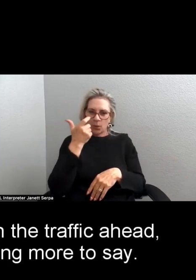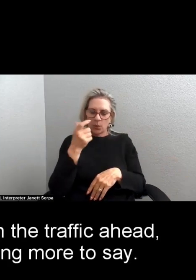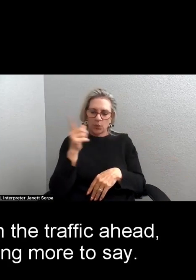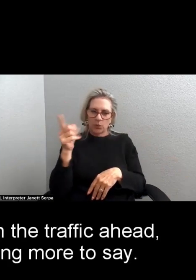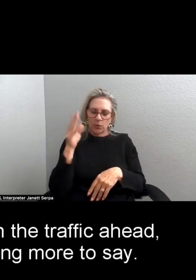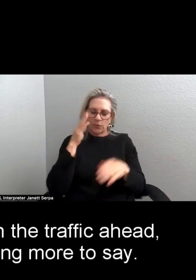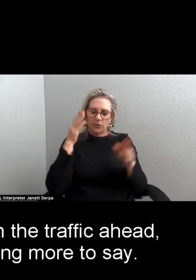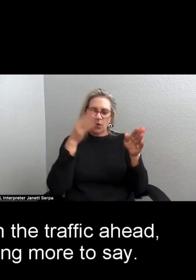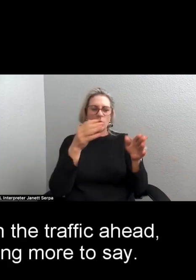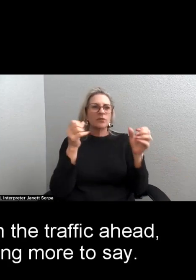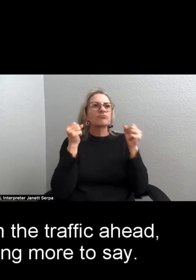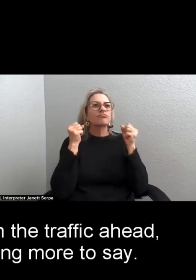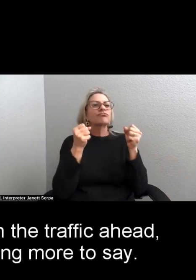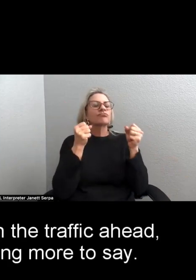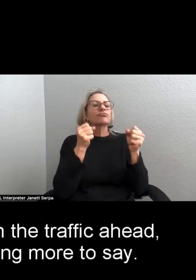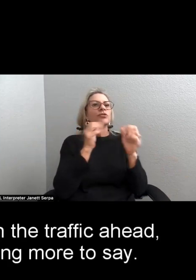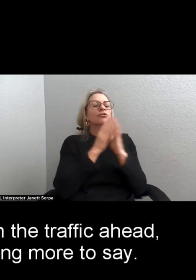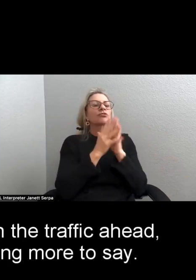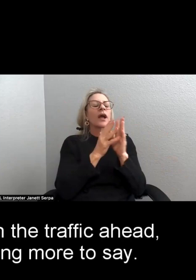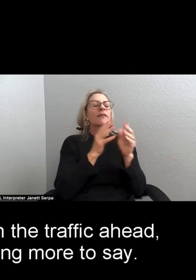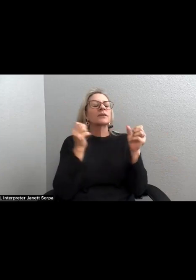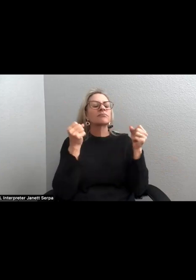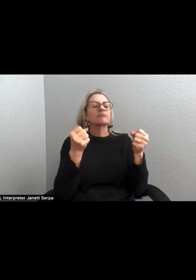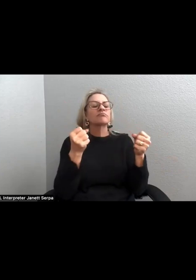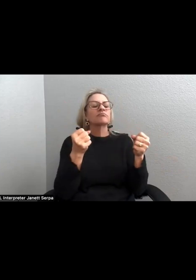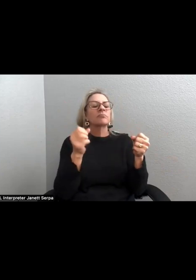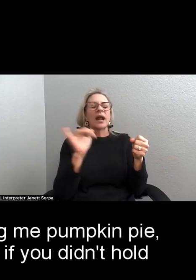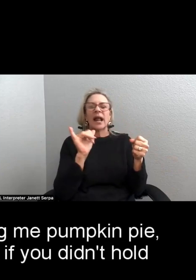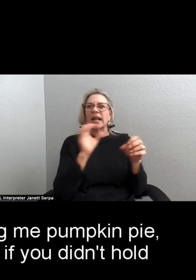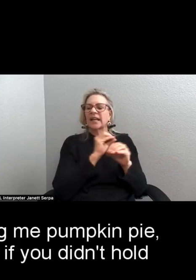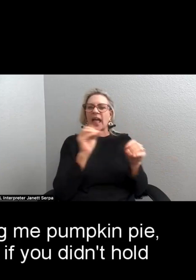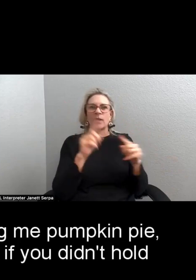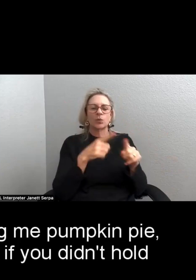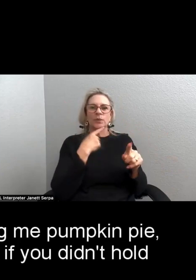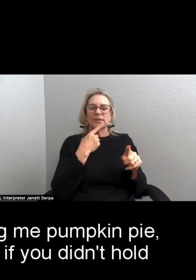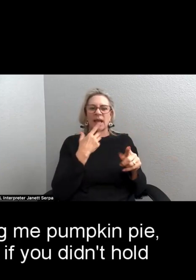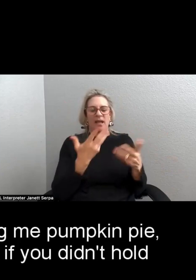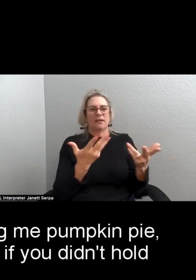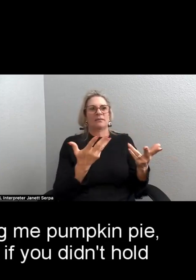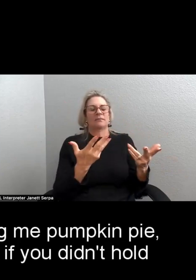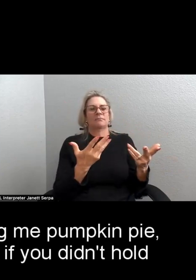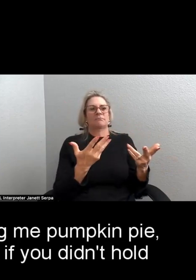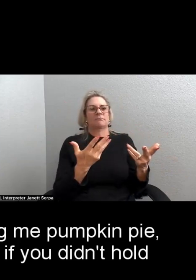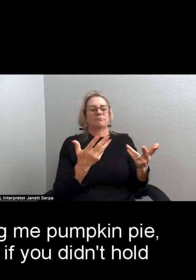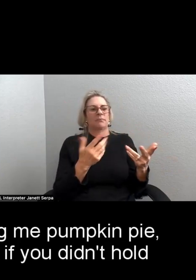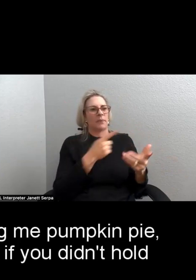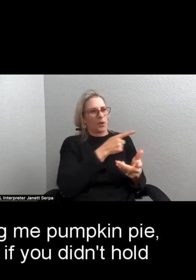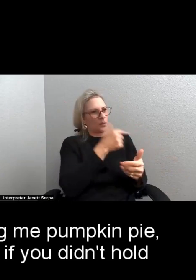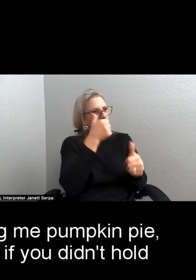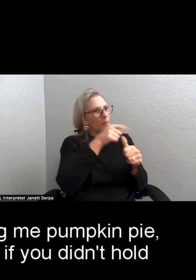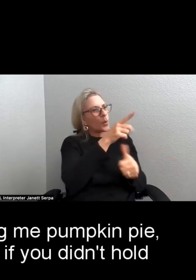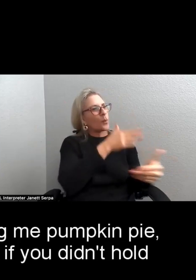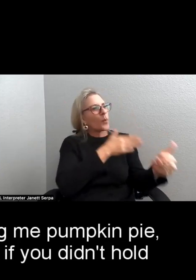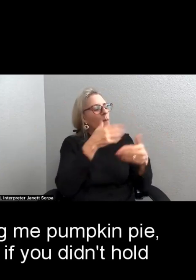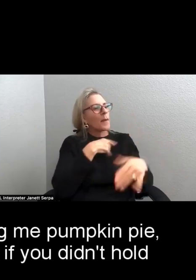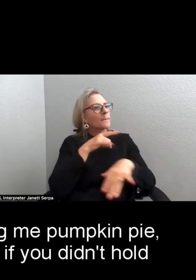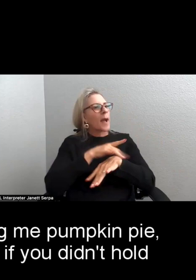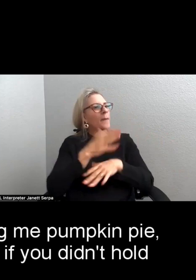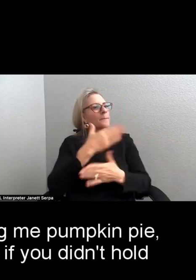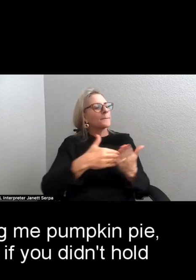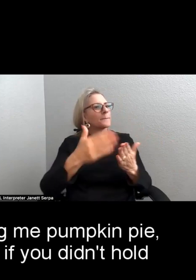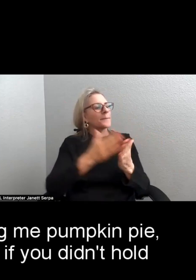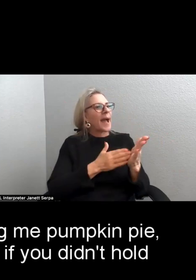ahead as if there's nothing more to say. As if you didn't bring me pumpkin pie, smile sparkling.